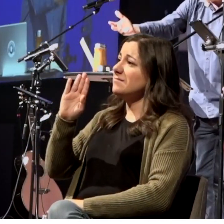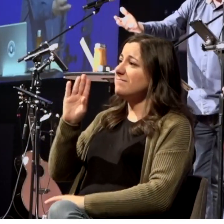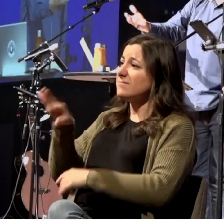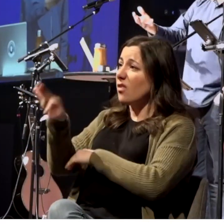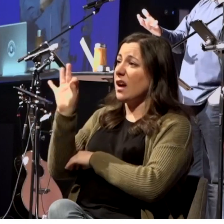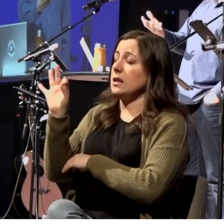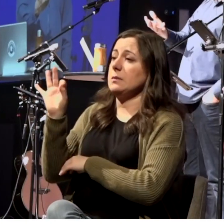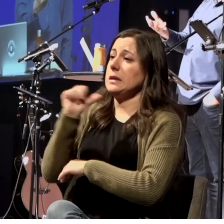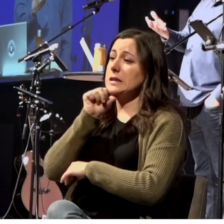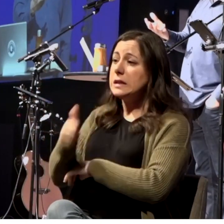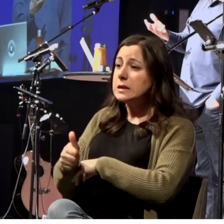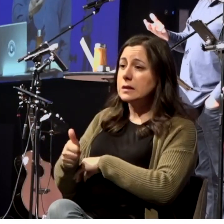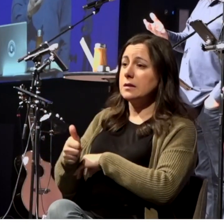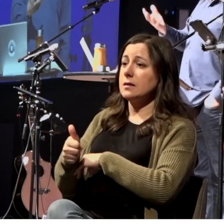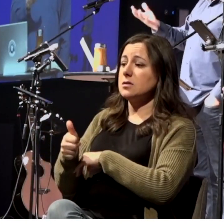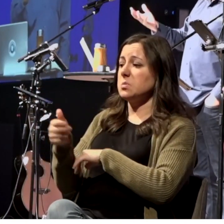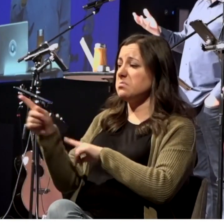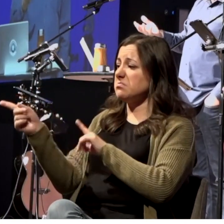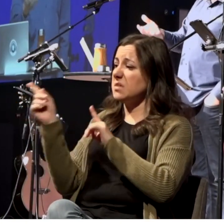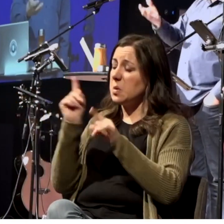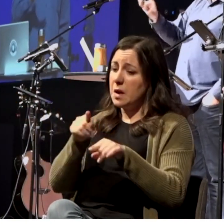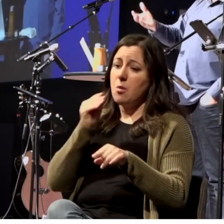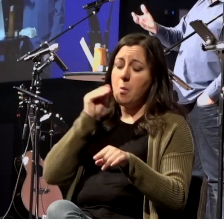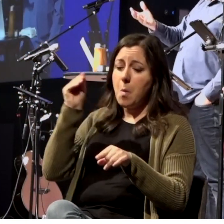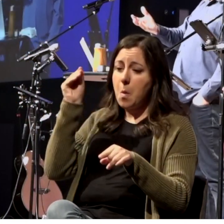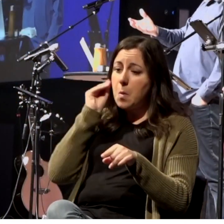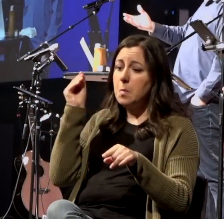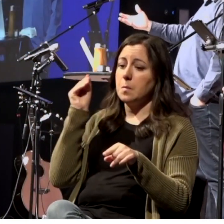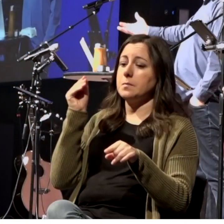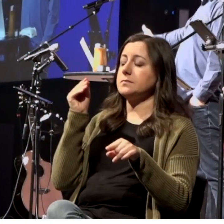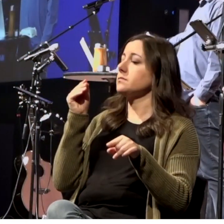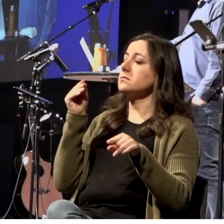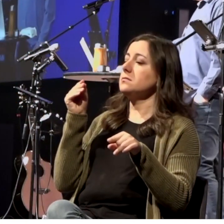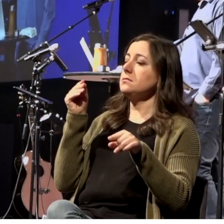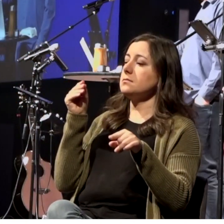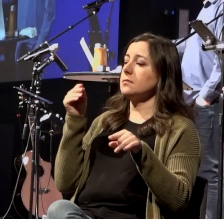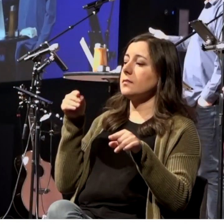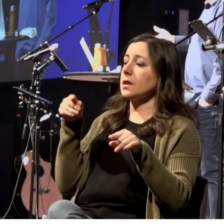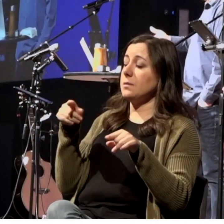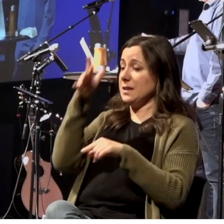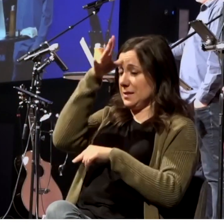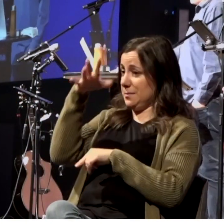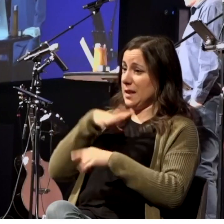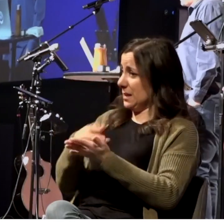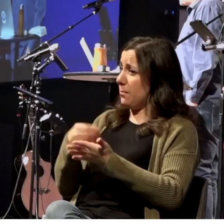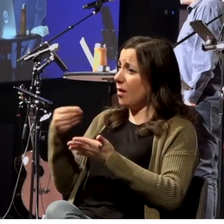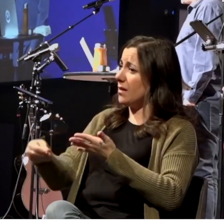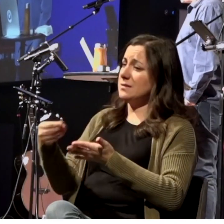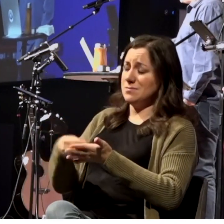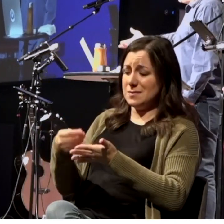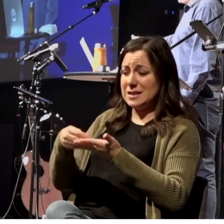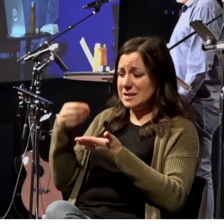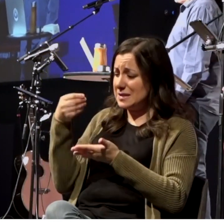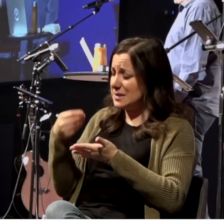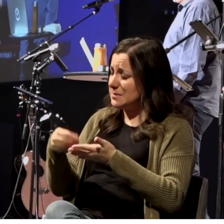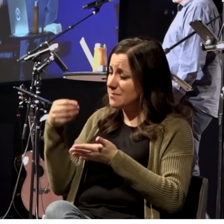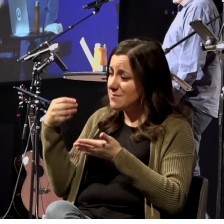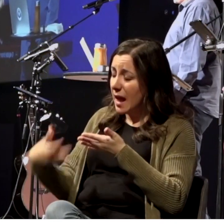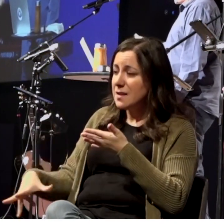quest for God. We know that because he went to the trouble of buying very, you know, buying this book of Isaiah,